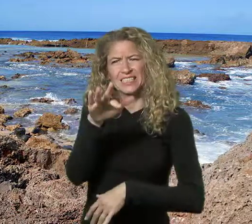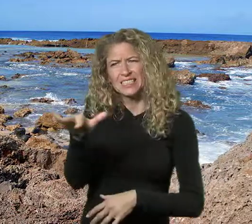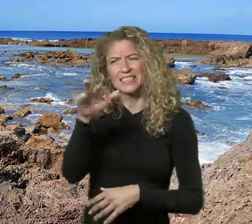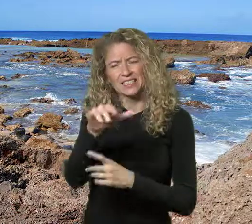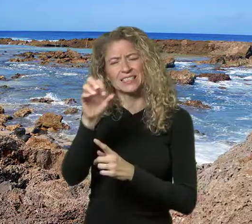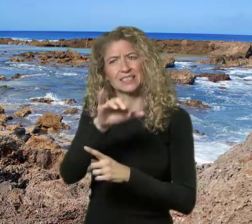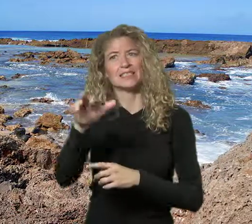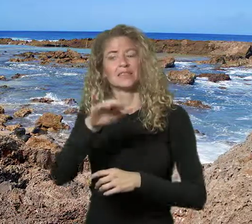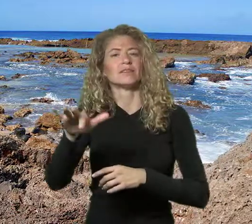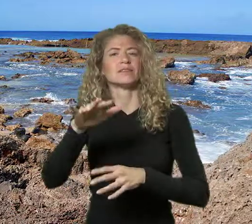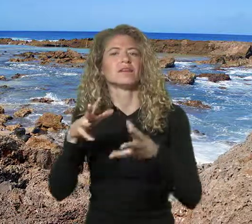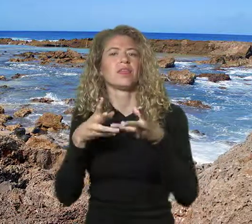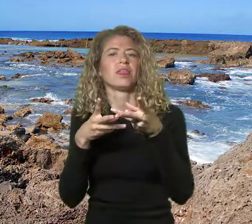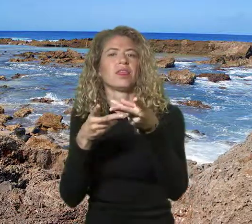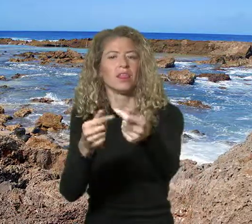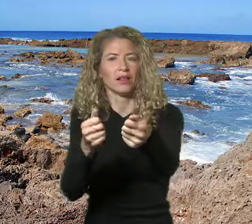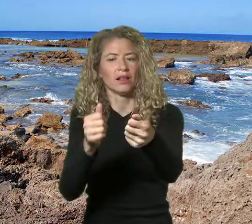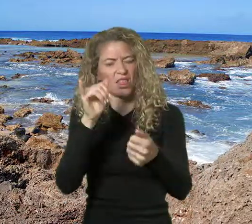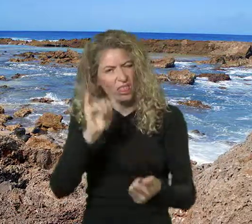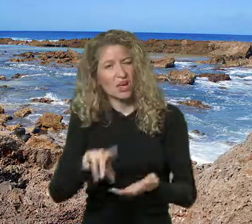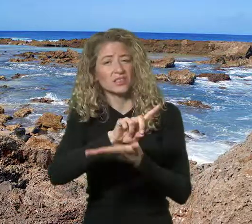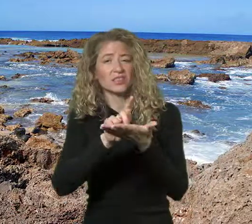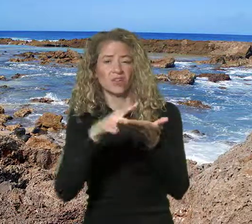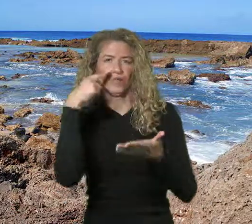You will become smooth and efficient at fingerspelling.